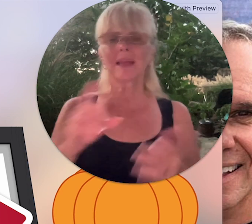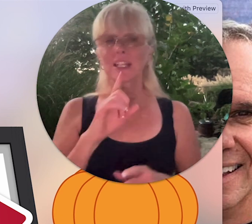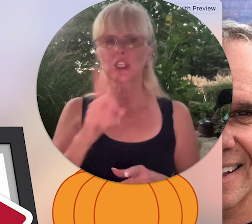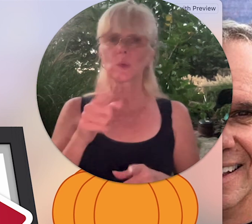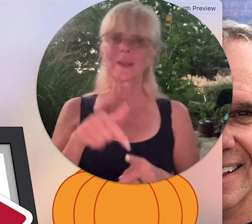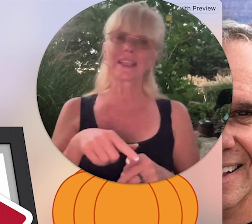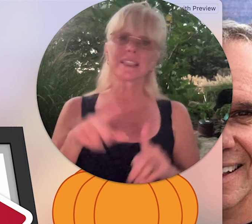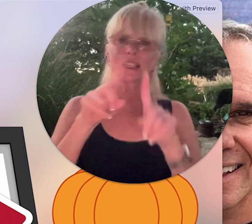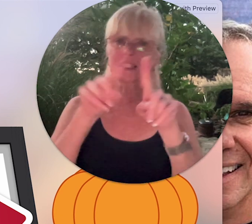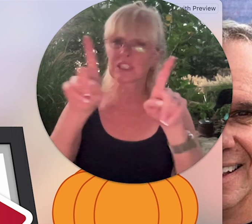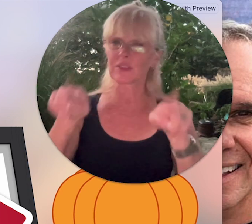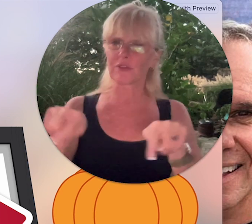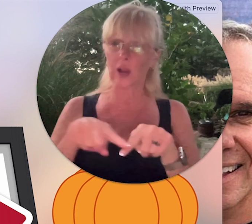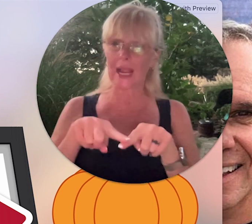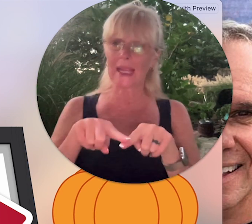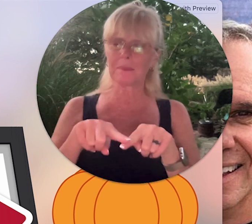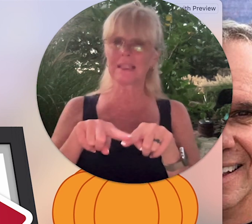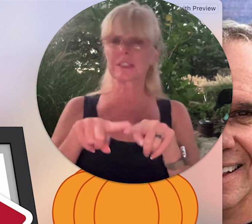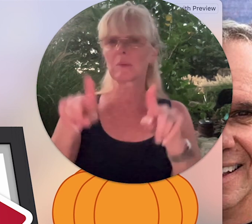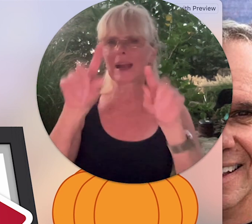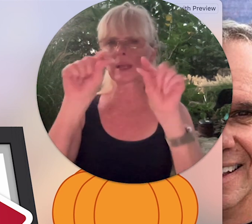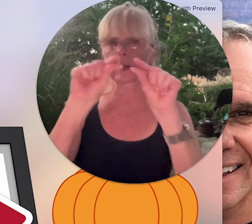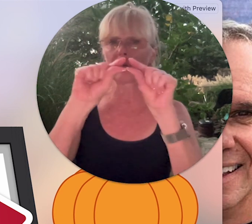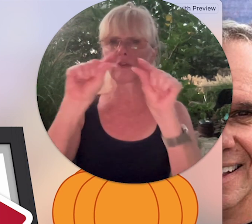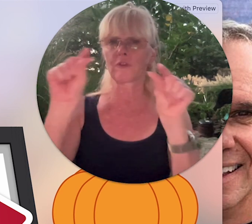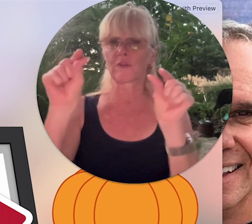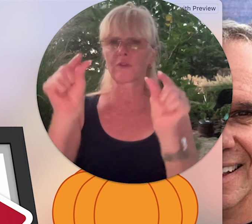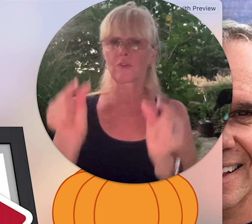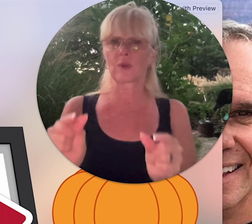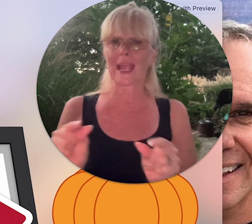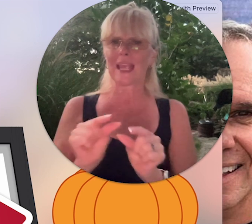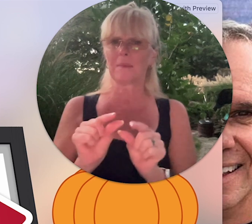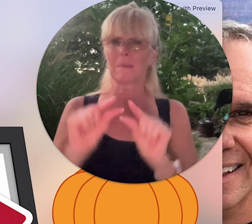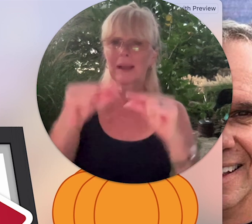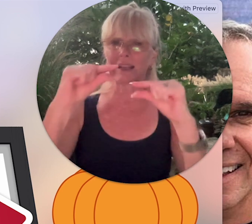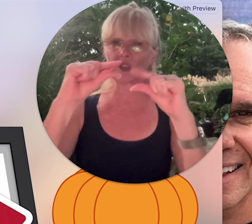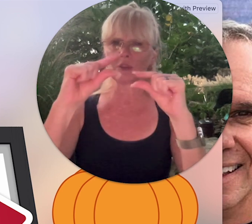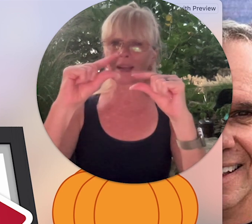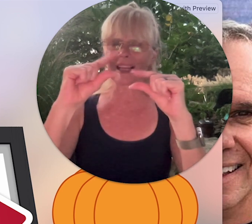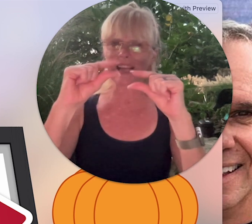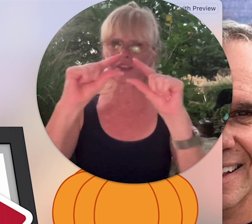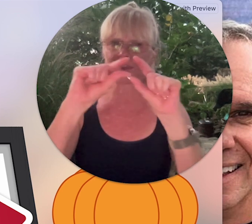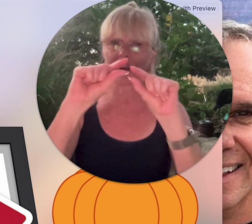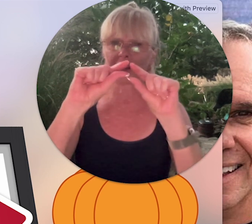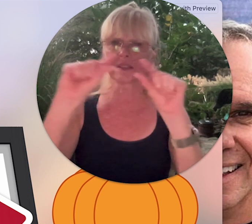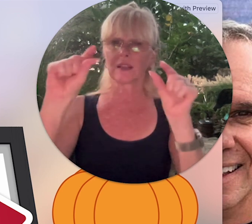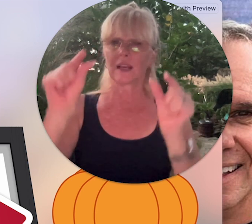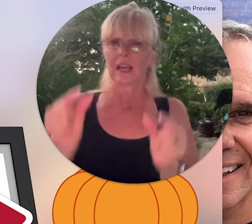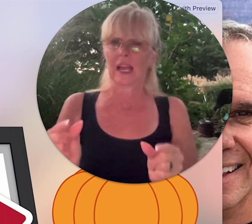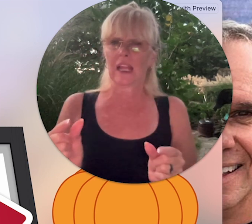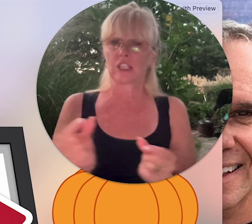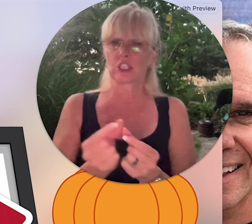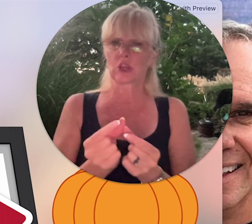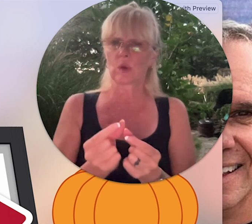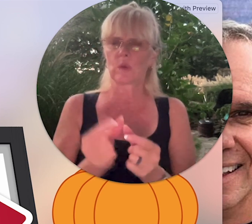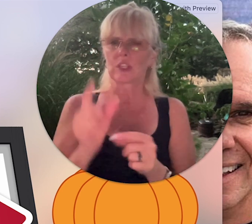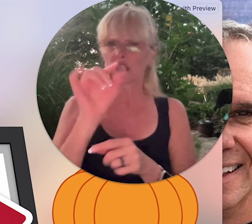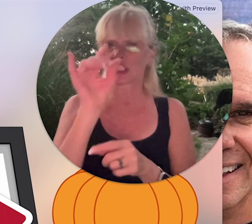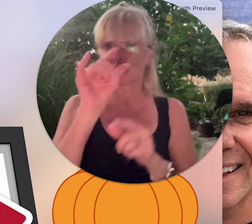not sure what this is it's a frame so I might go frame I might use my classifiers and show the show